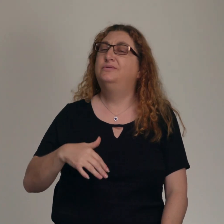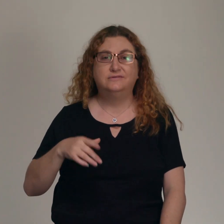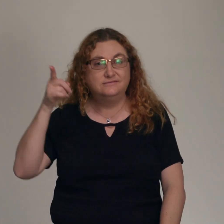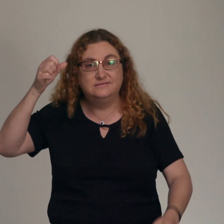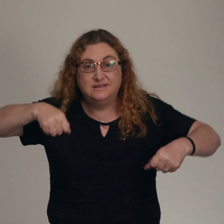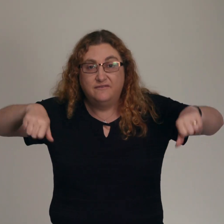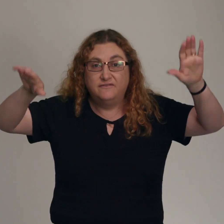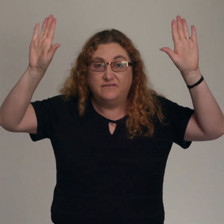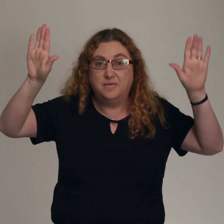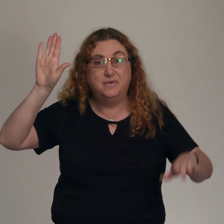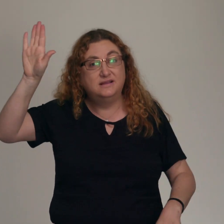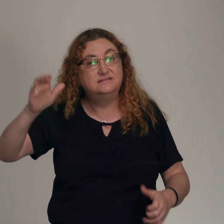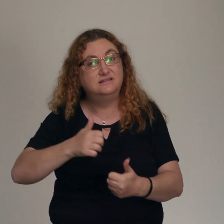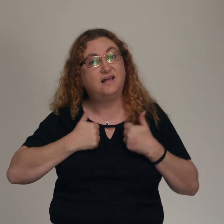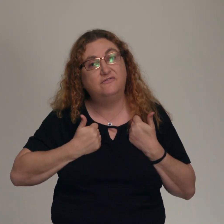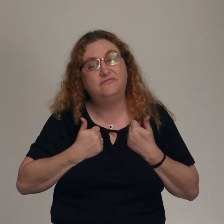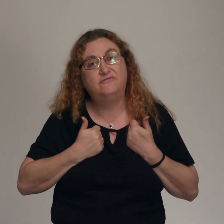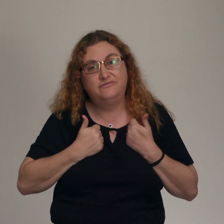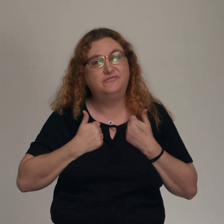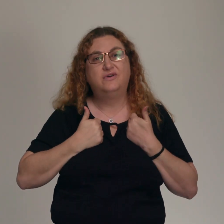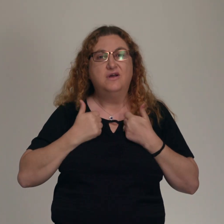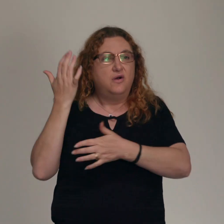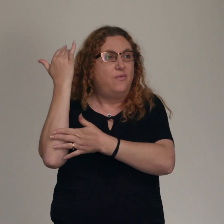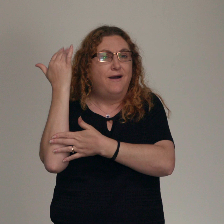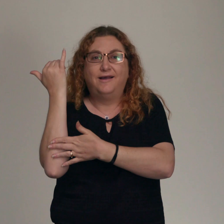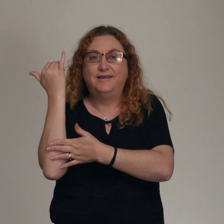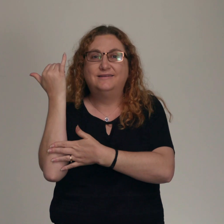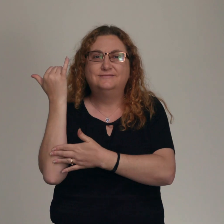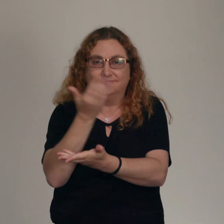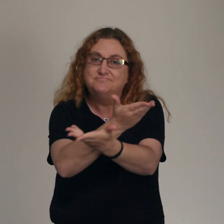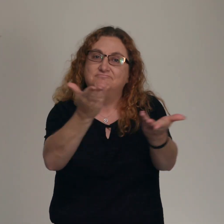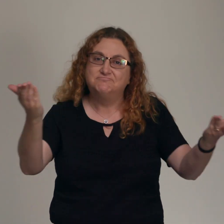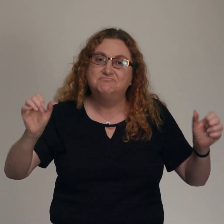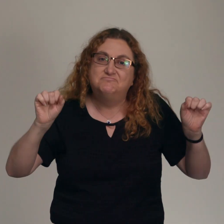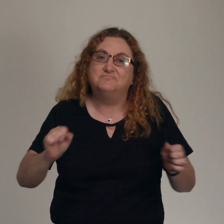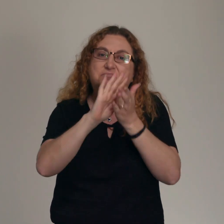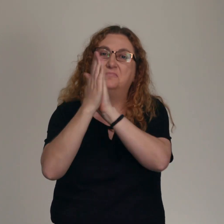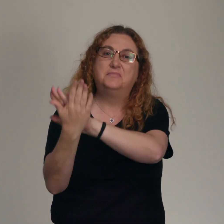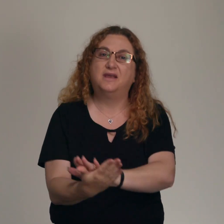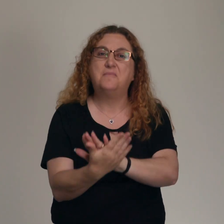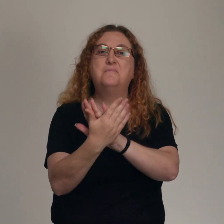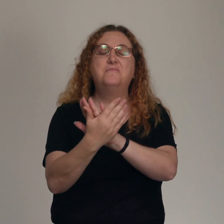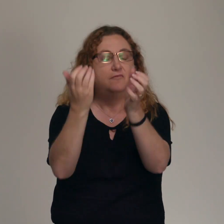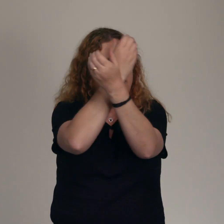And You would lay down Your life And then I would be set